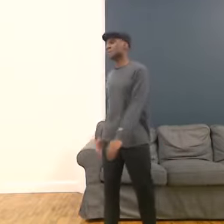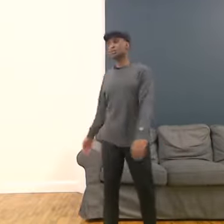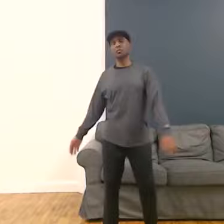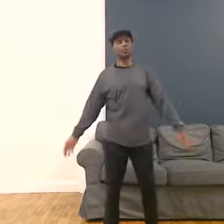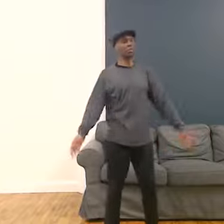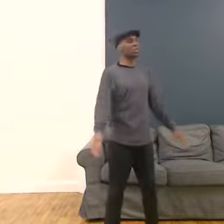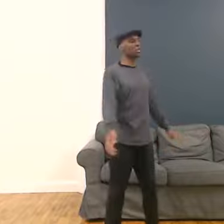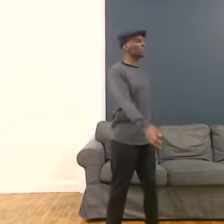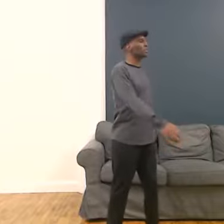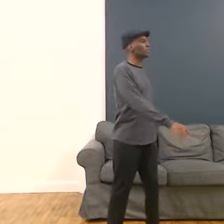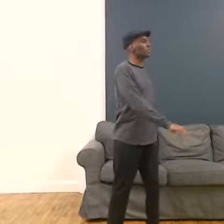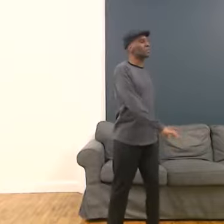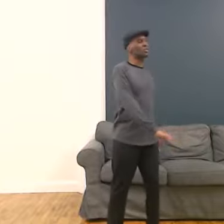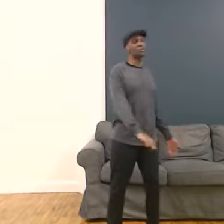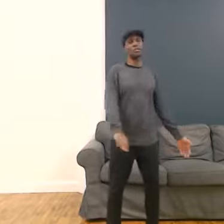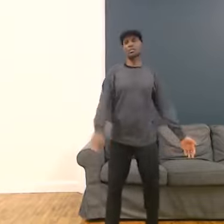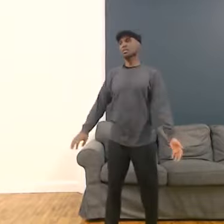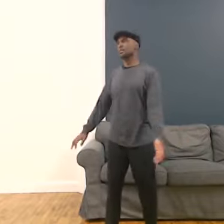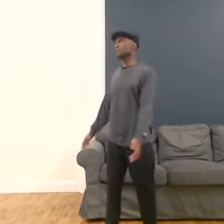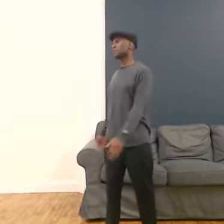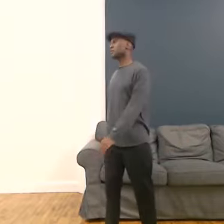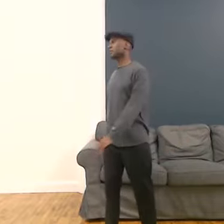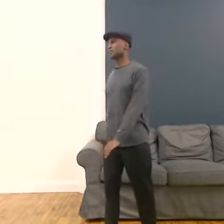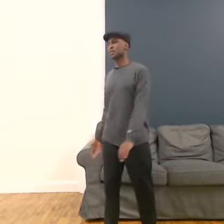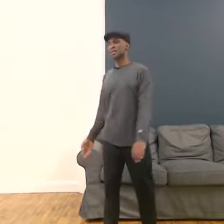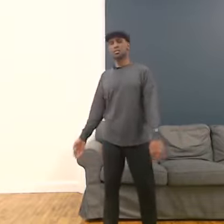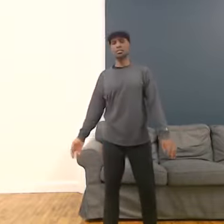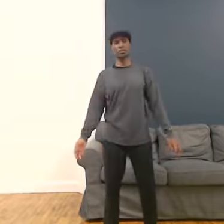All set. Just come. Return to the center.